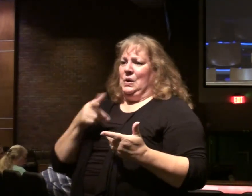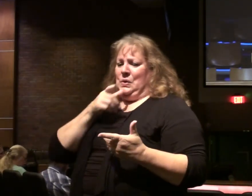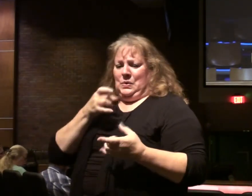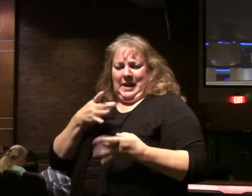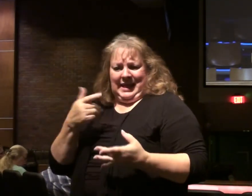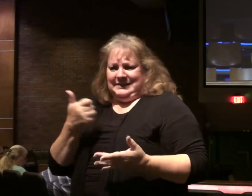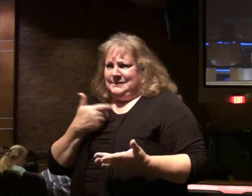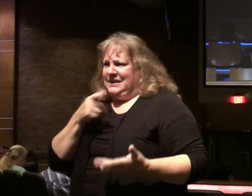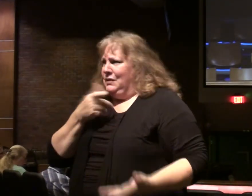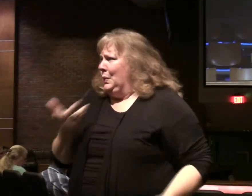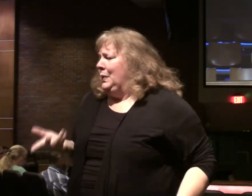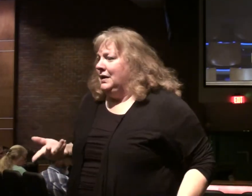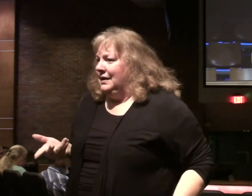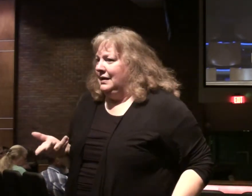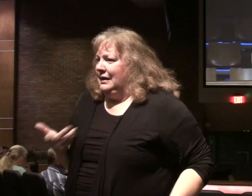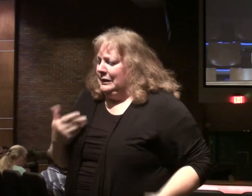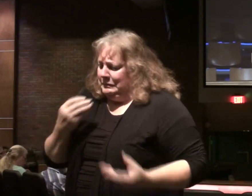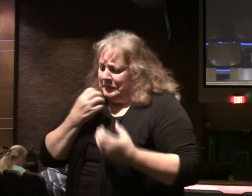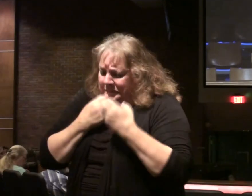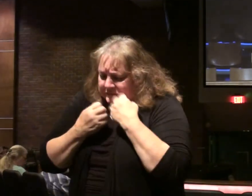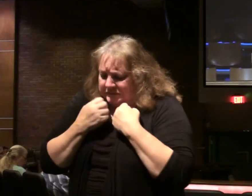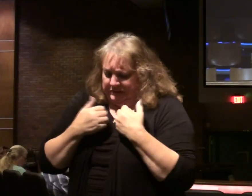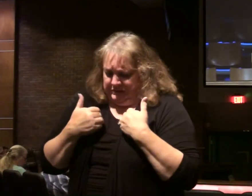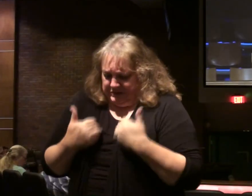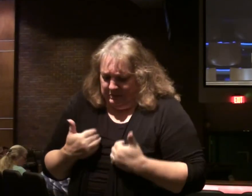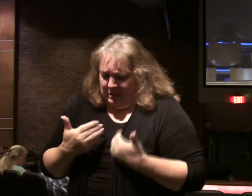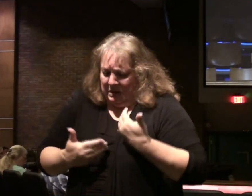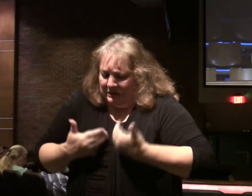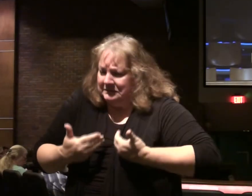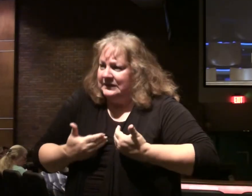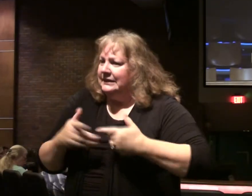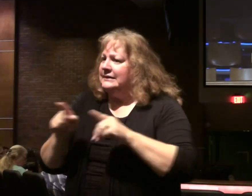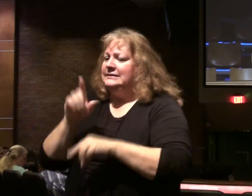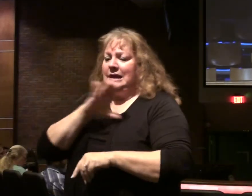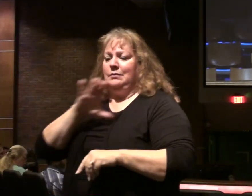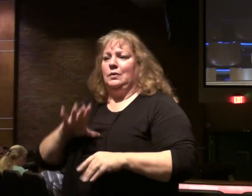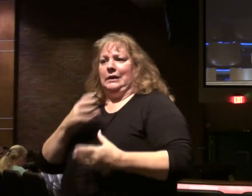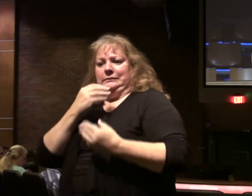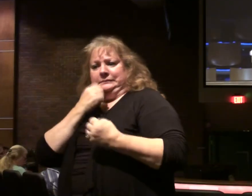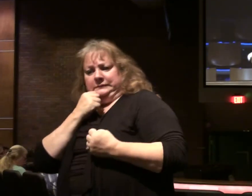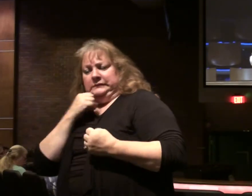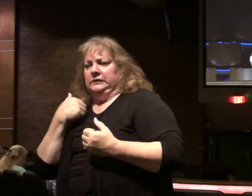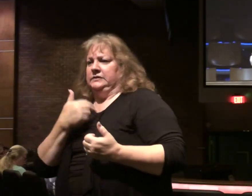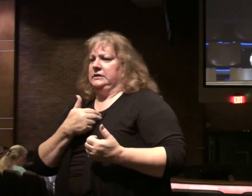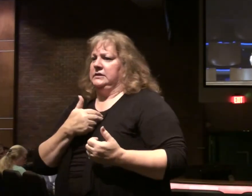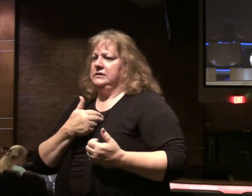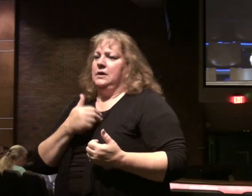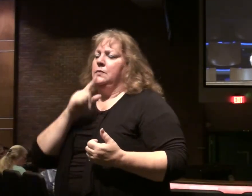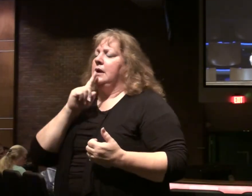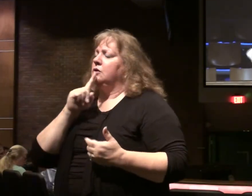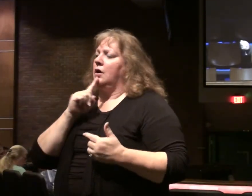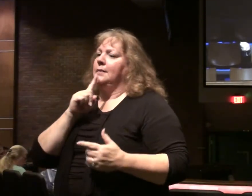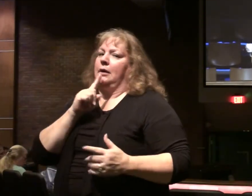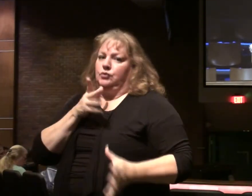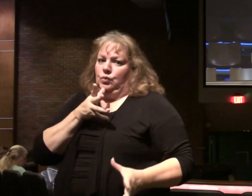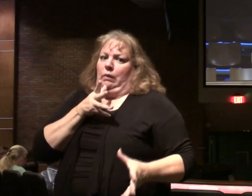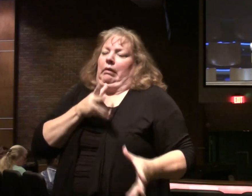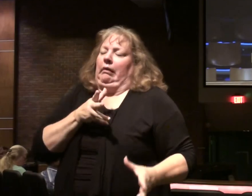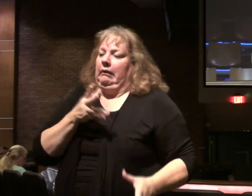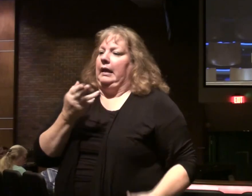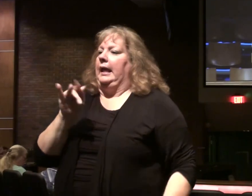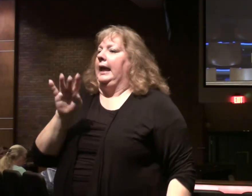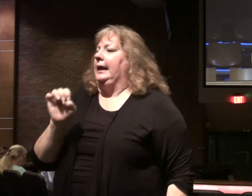his own flesh. But we nourish and cherish our own lives. Like Christ does the church. So again. I'm not thinking about literal hate. Give me